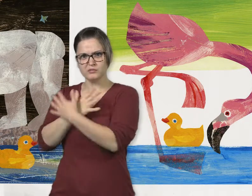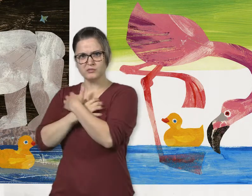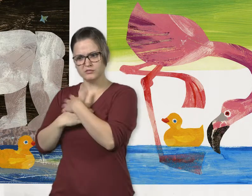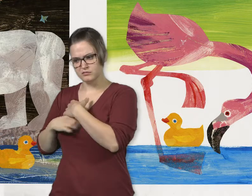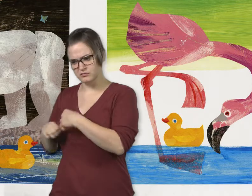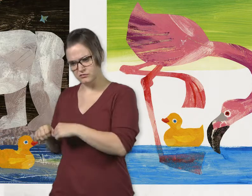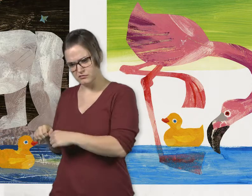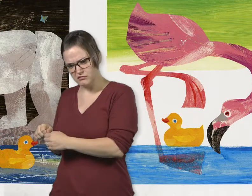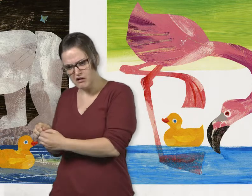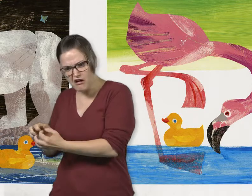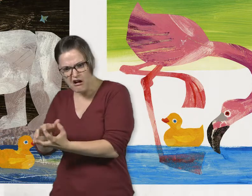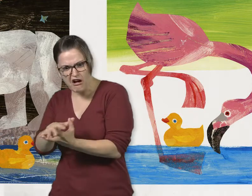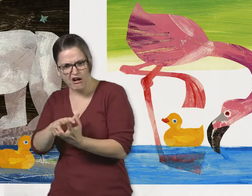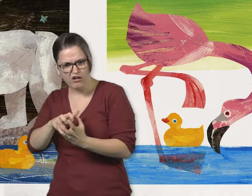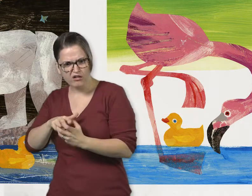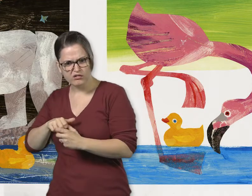A polar bear growls at it.